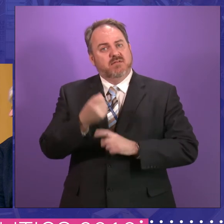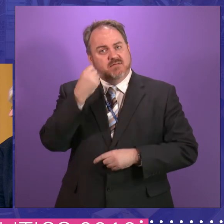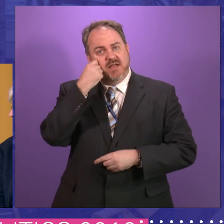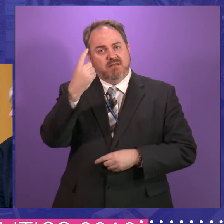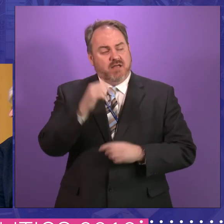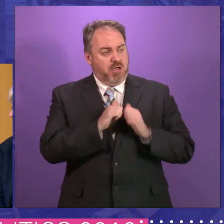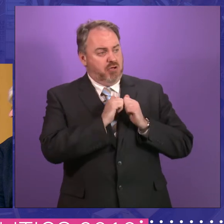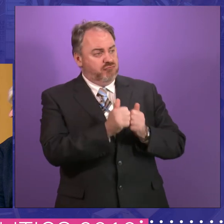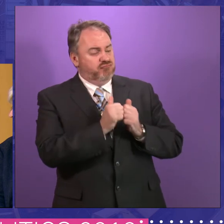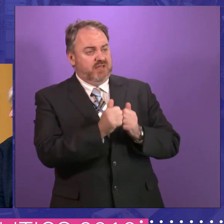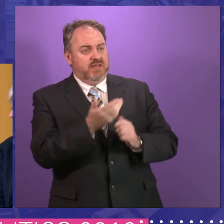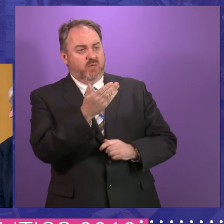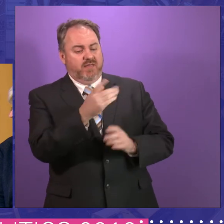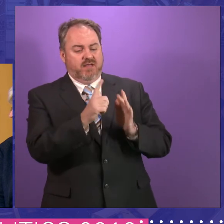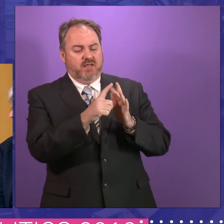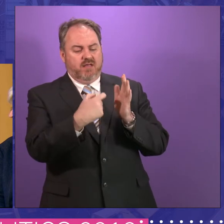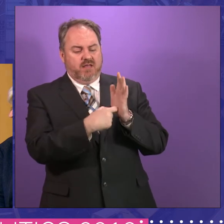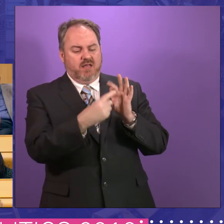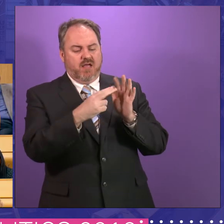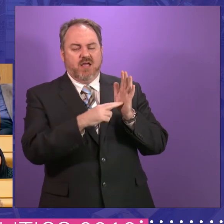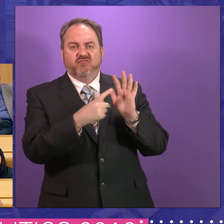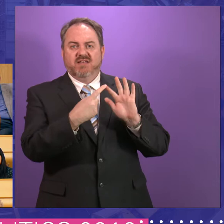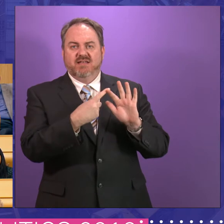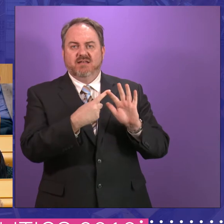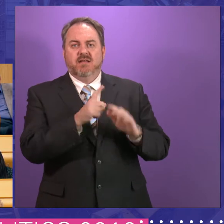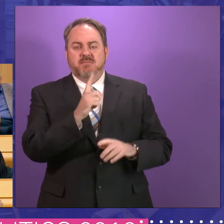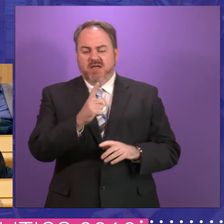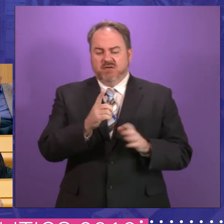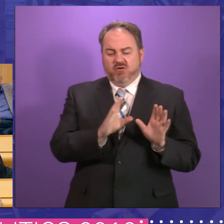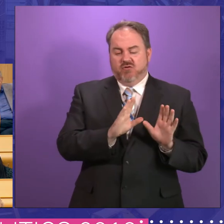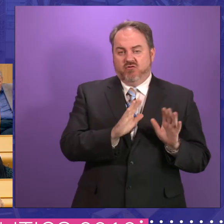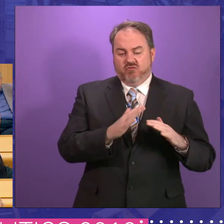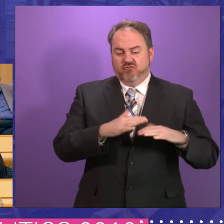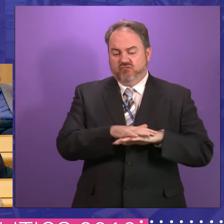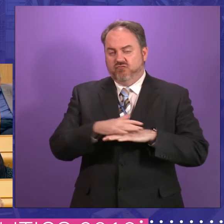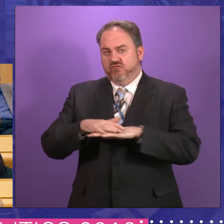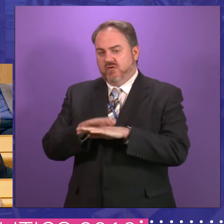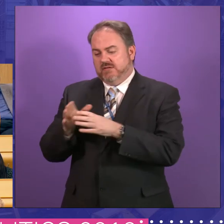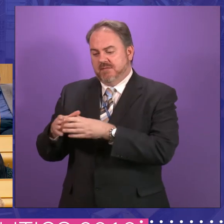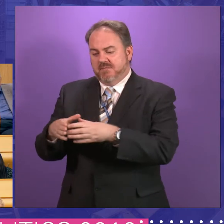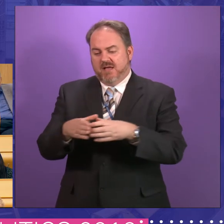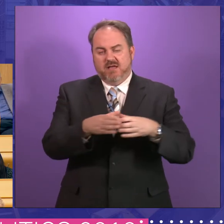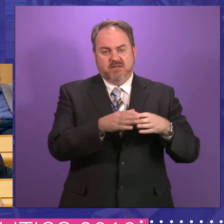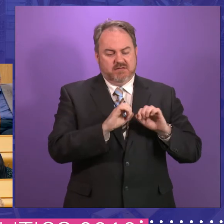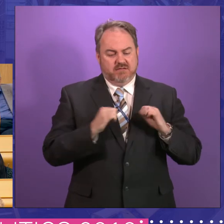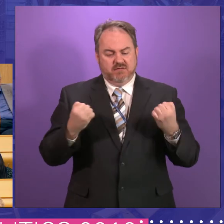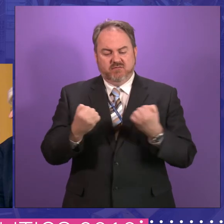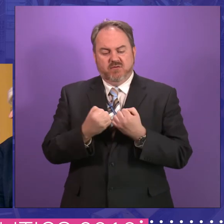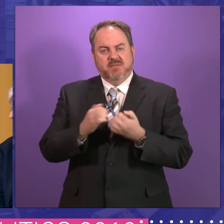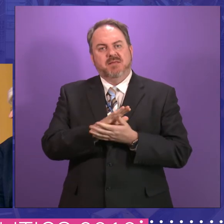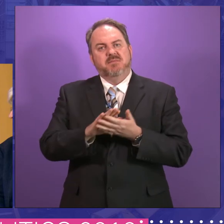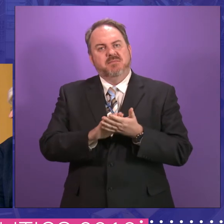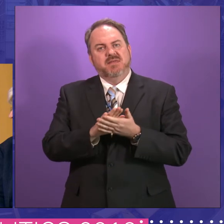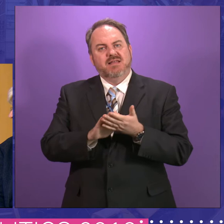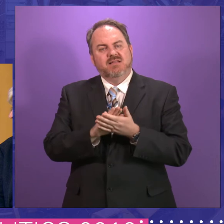agree with Irene. I think they have a relevance. great thing about a cross party group is it diffuses, and this is Esther's concern. It diffuses